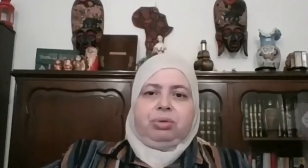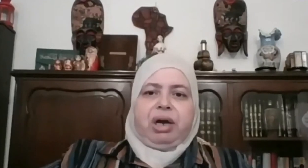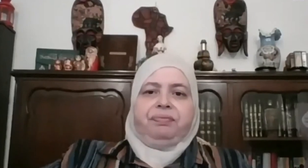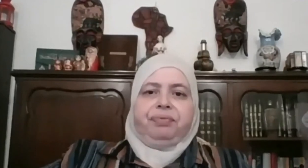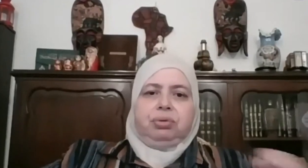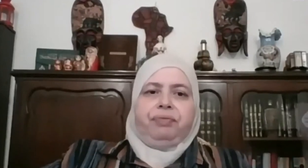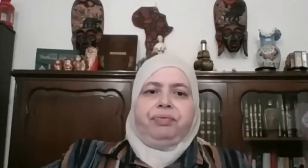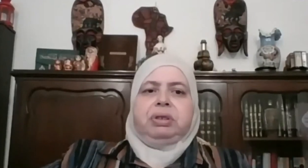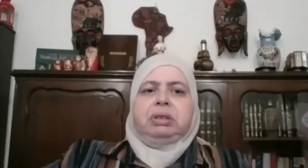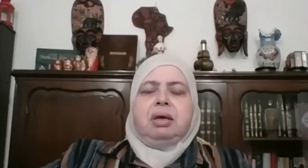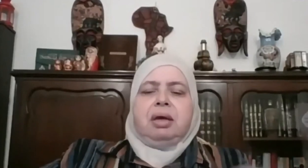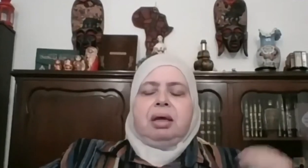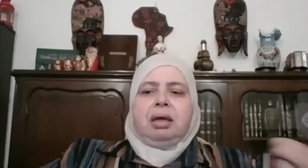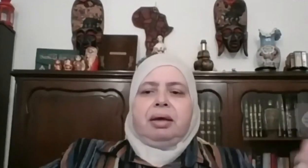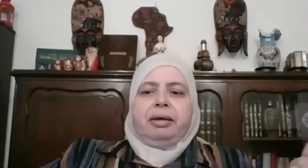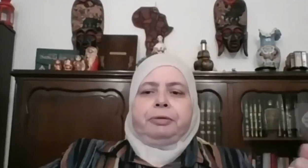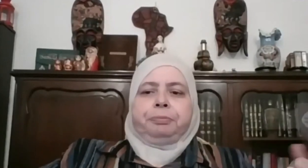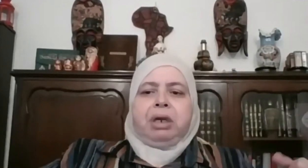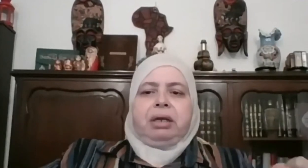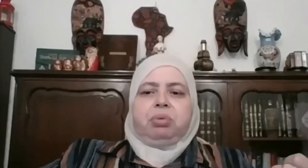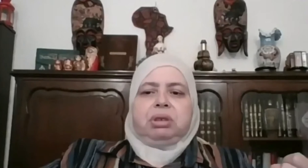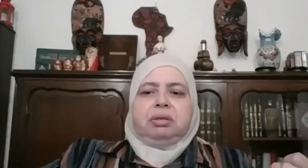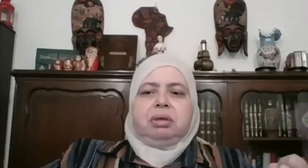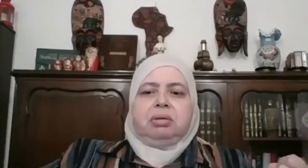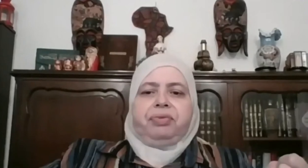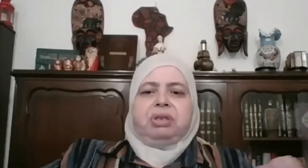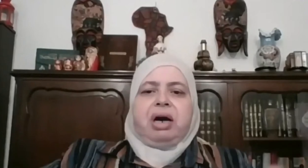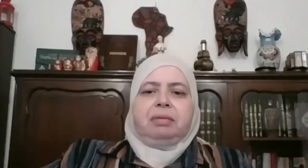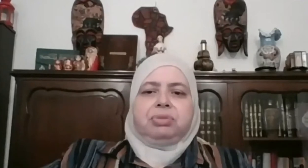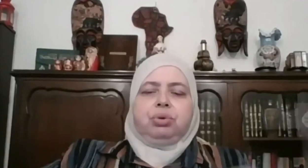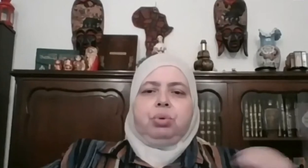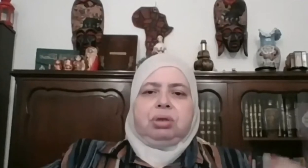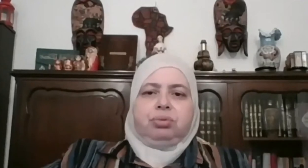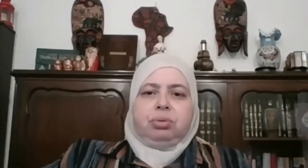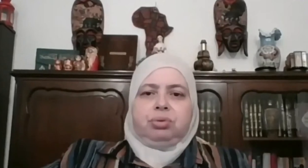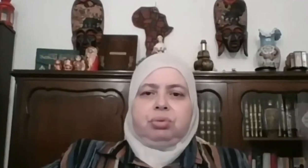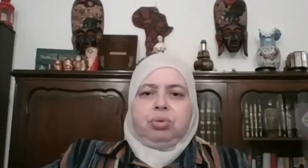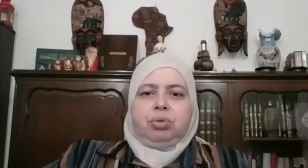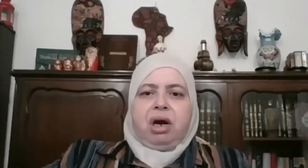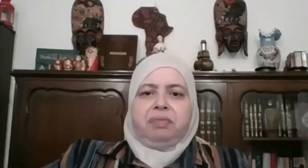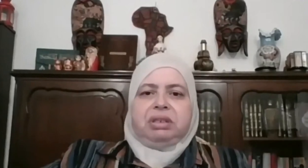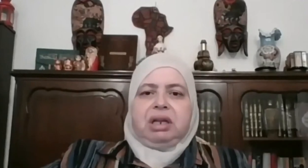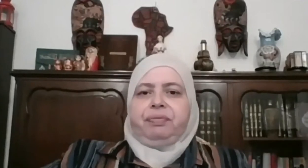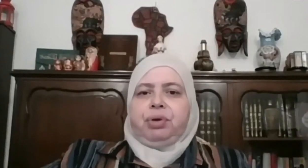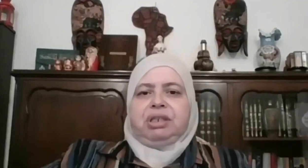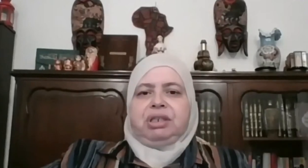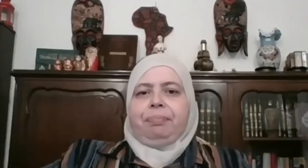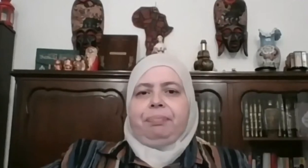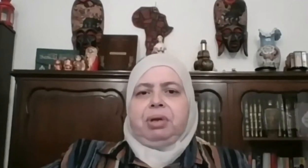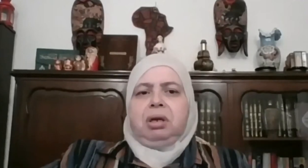you know, different, like what, different times to, to, to, to harvest. Like for example,